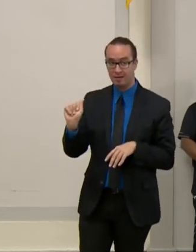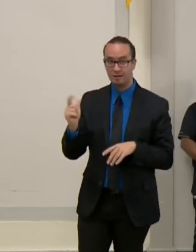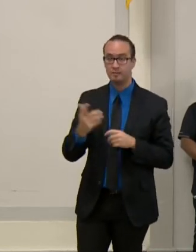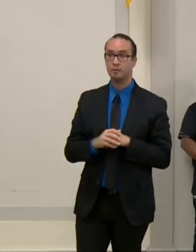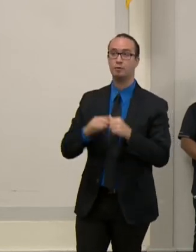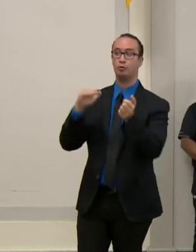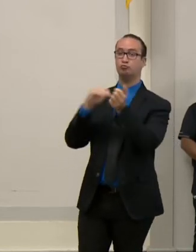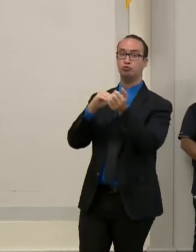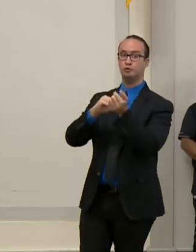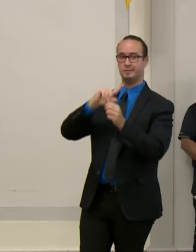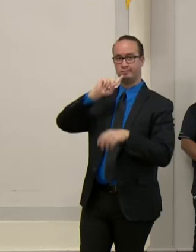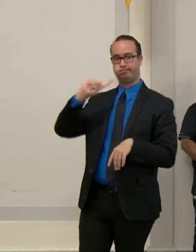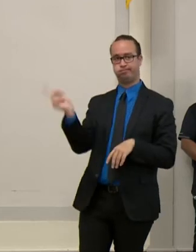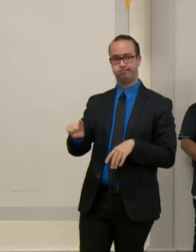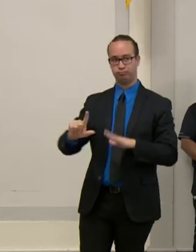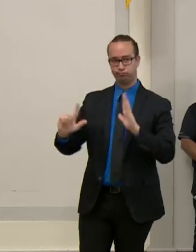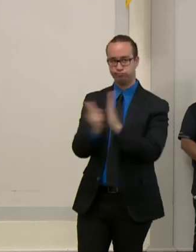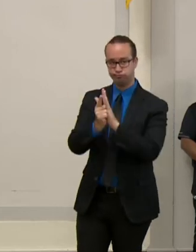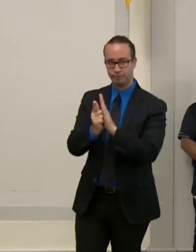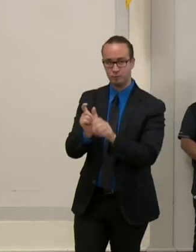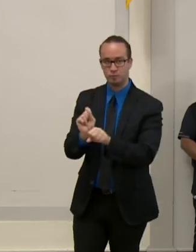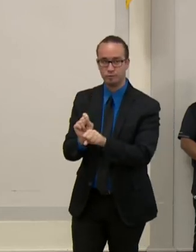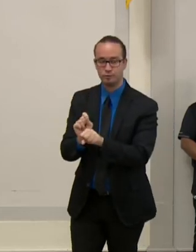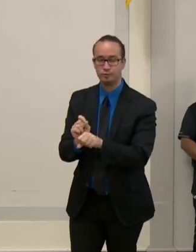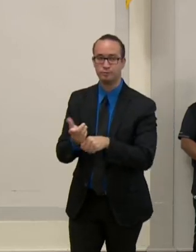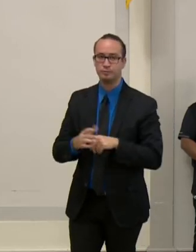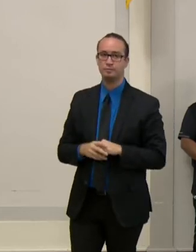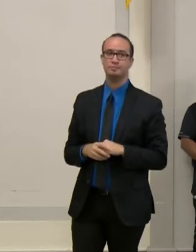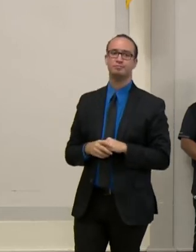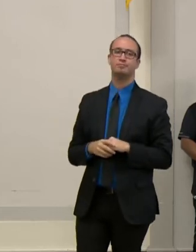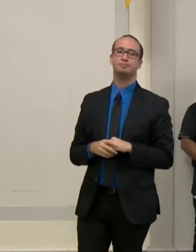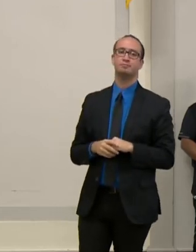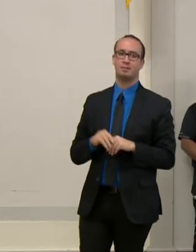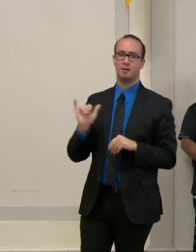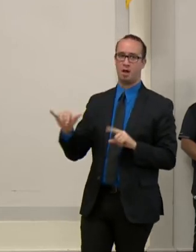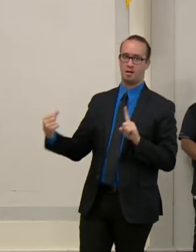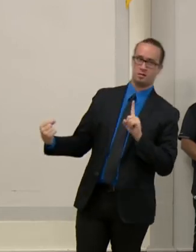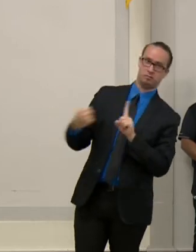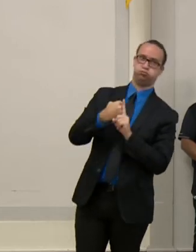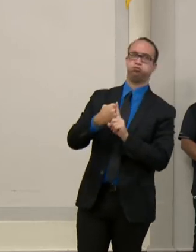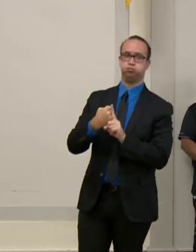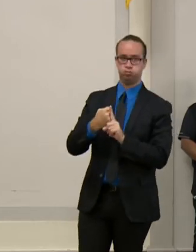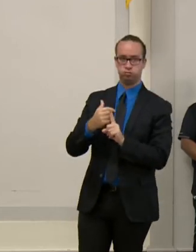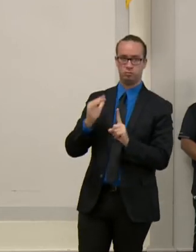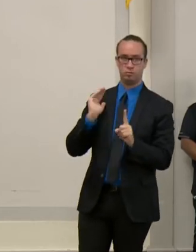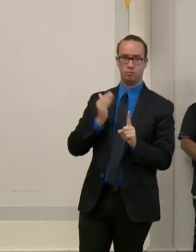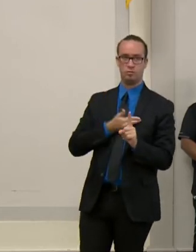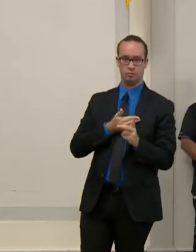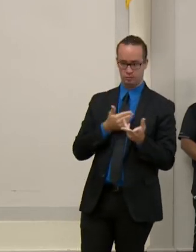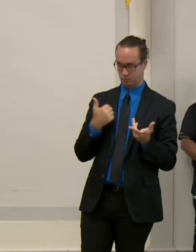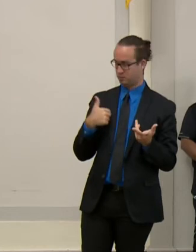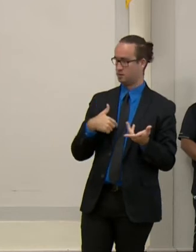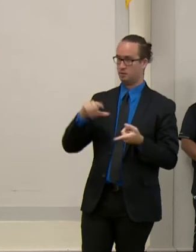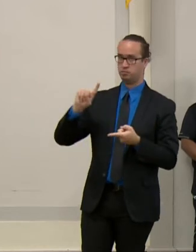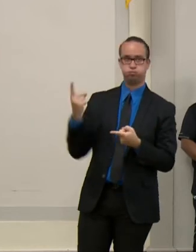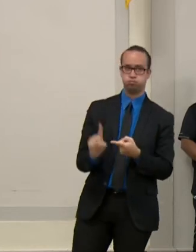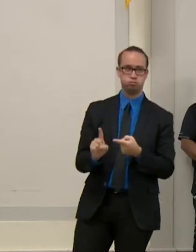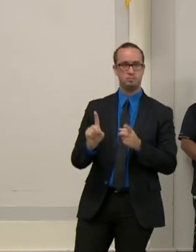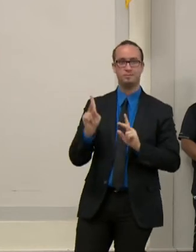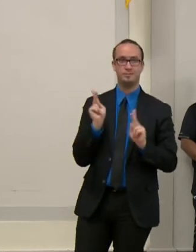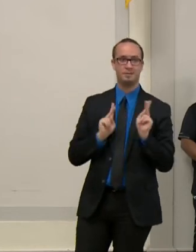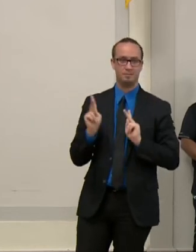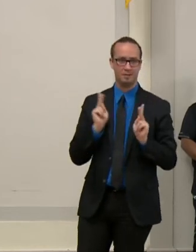each day. So when we start each morning, we have to look at the resources we have and then we have to figure out how to best utilize those